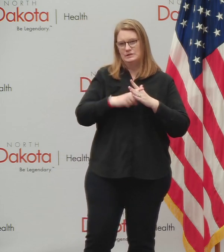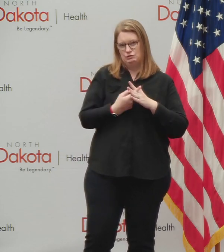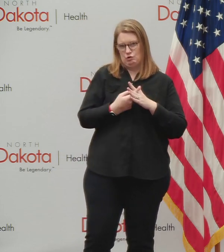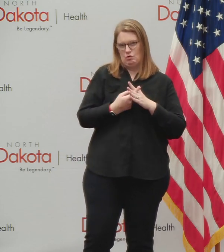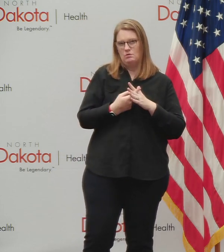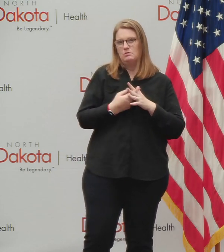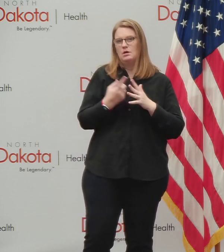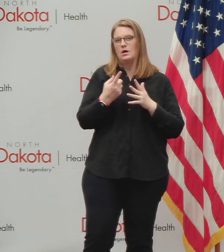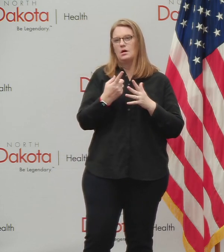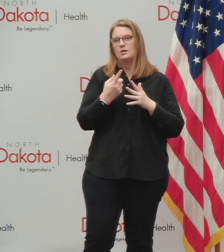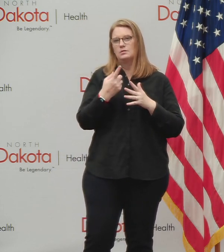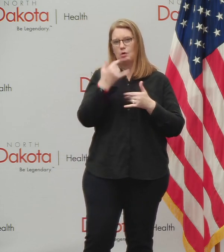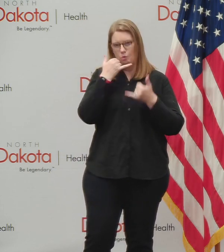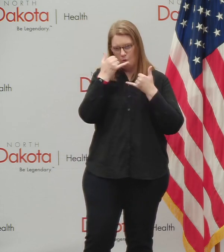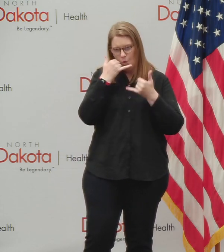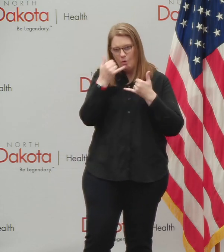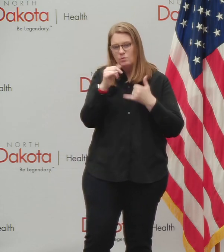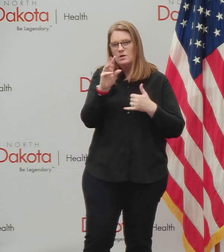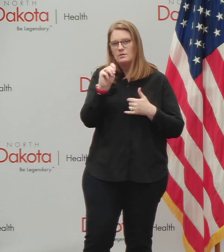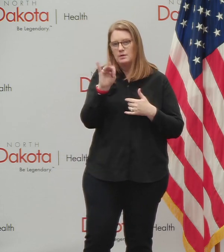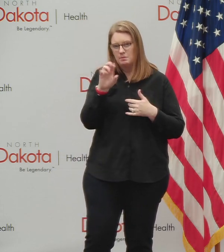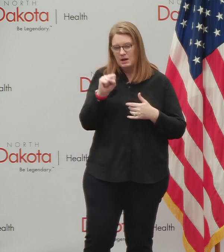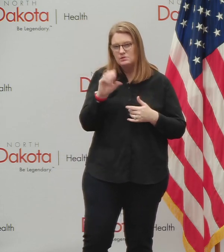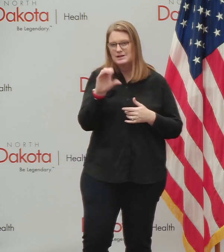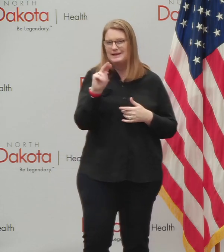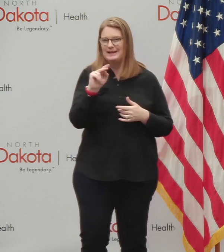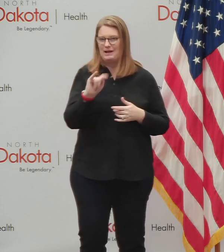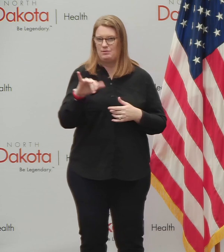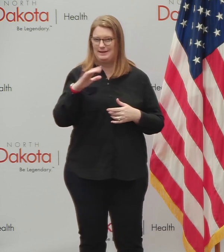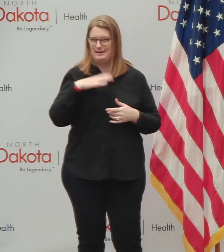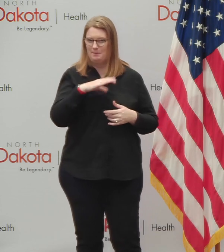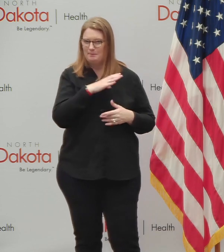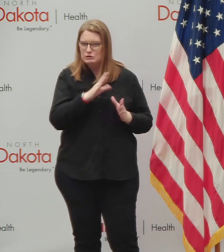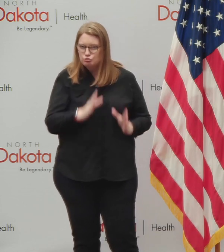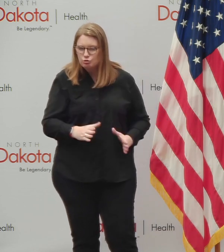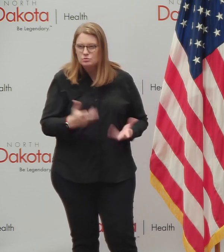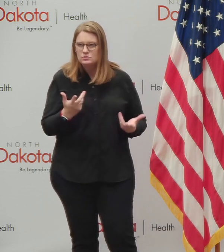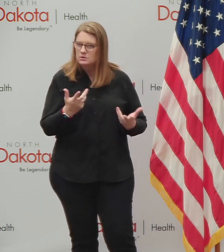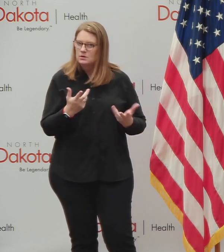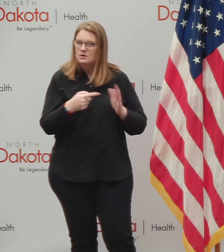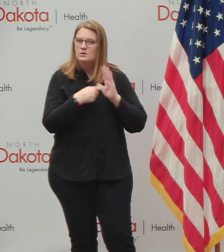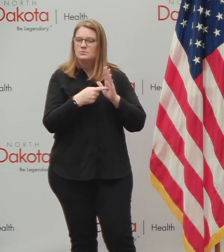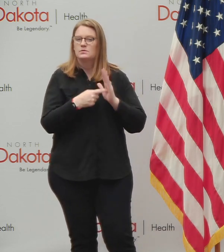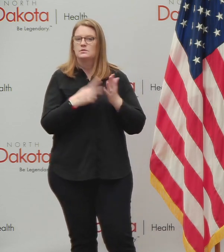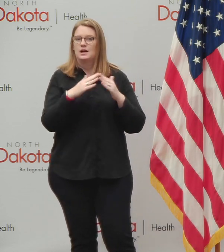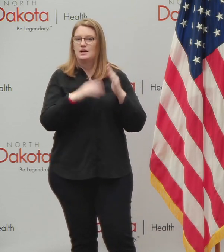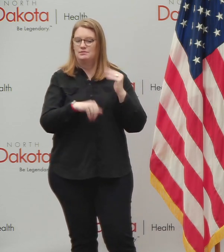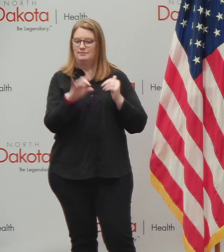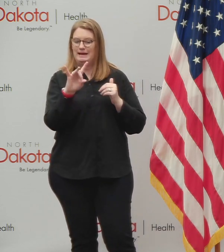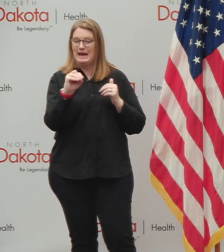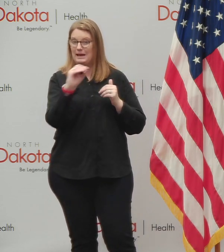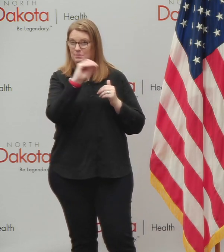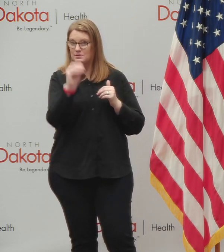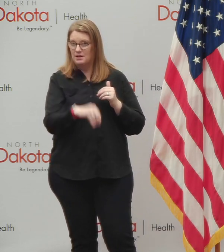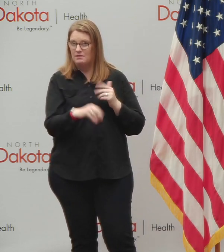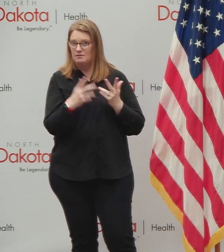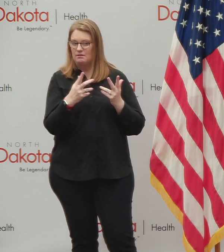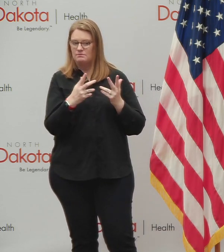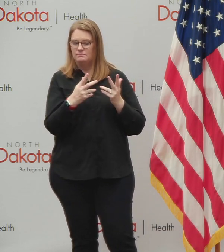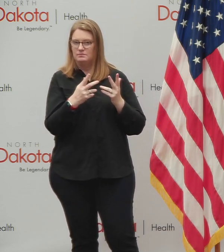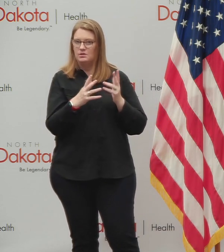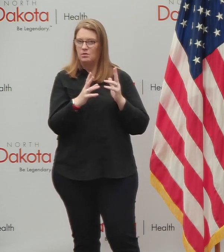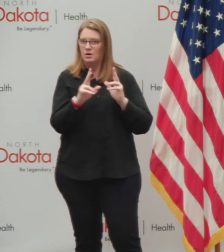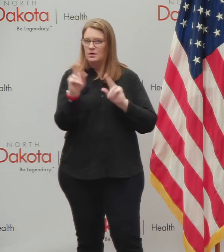regular calls with mayors and county commissioners that represent, uh, just under 80% of the state, uh, population. Uh,